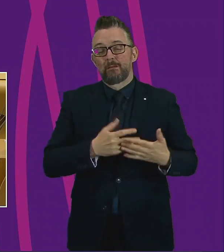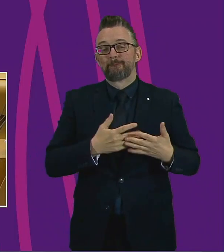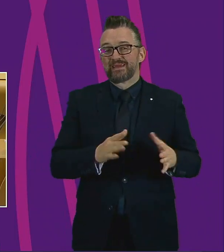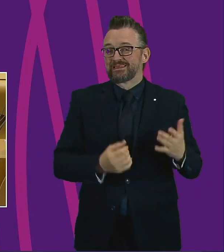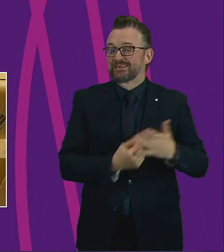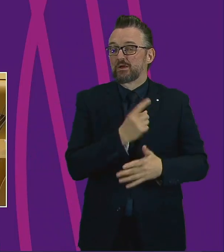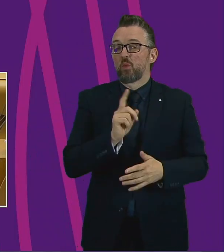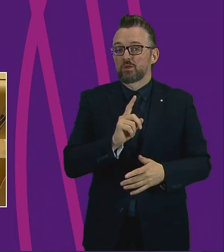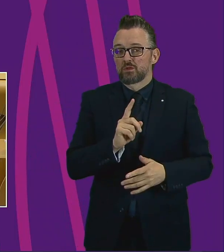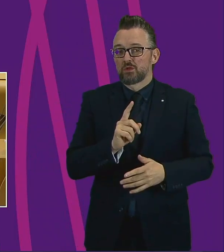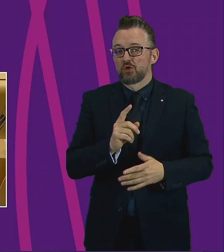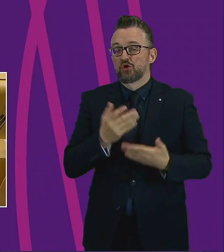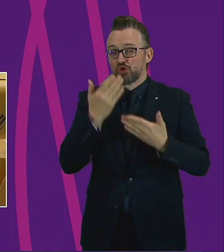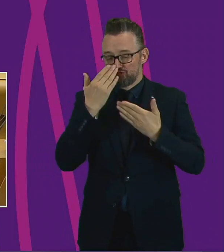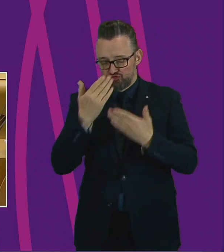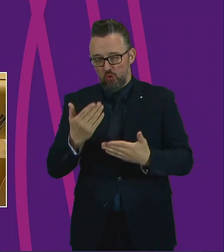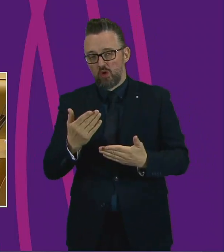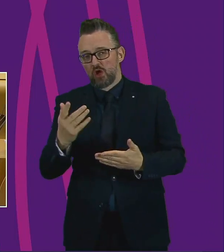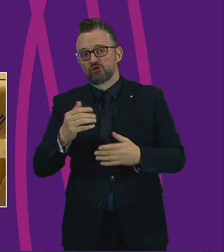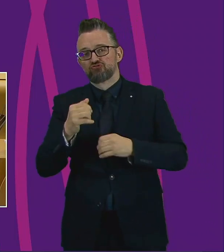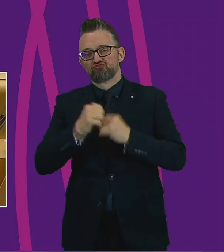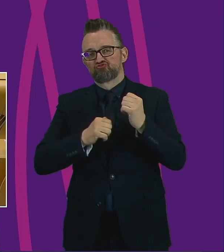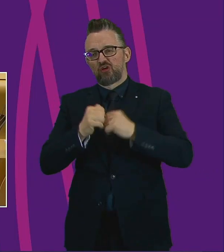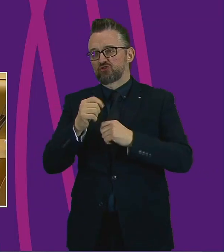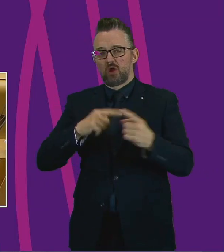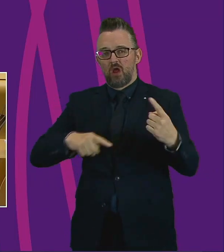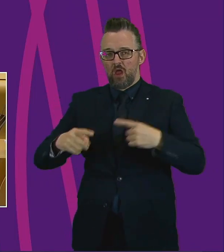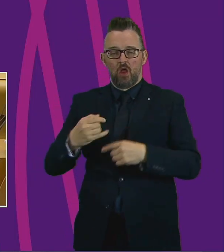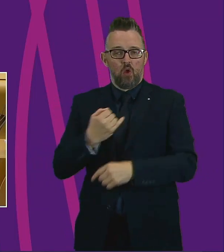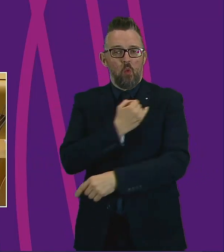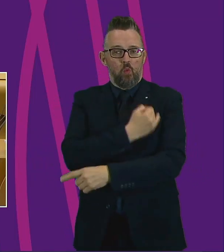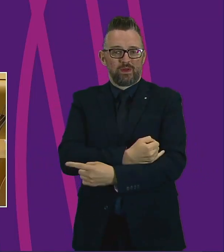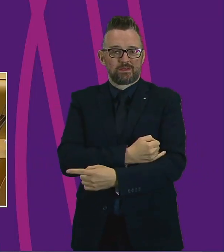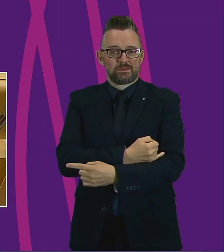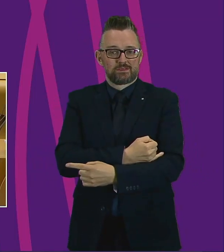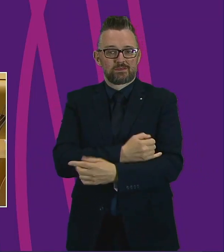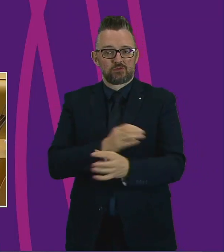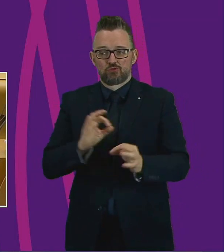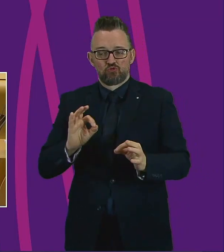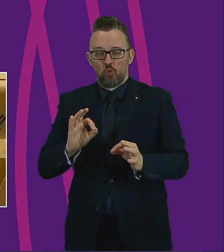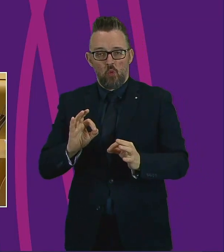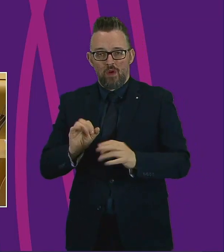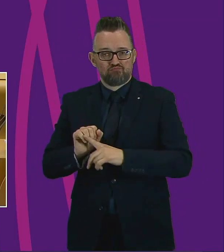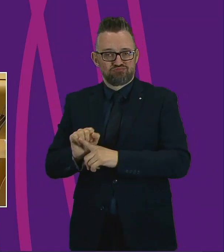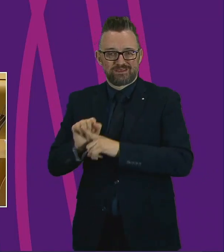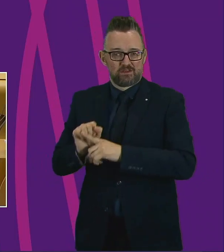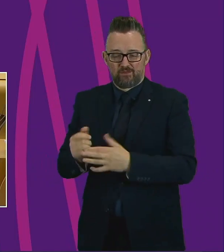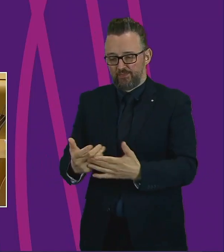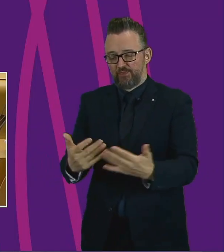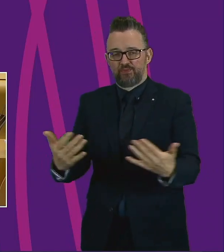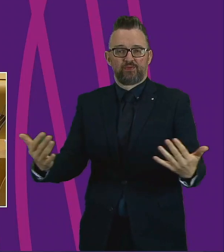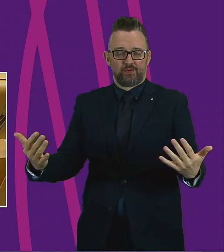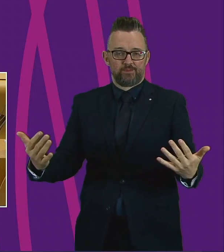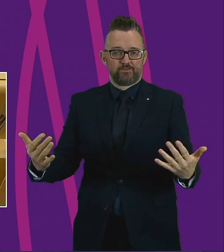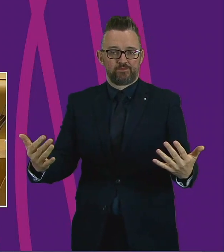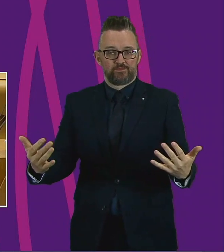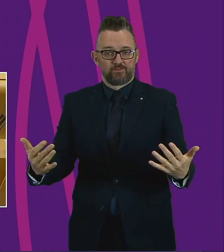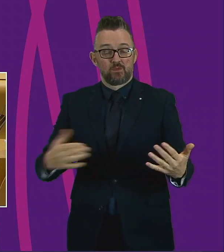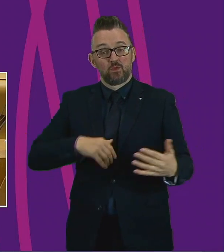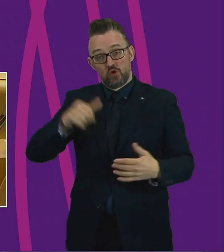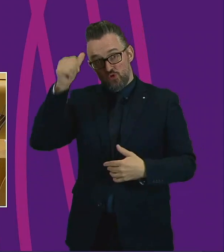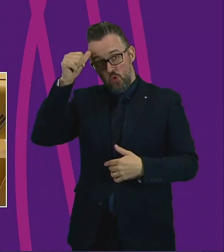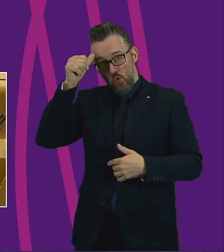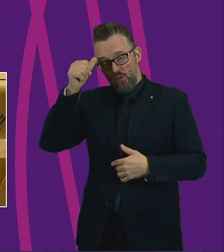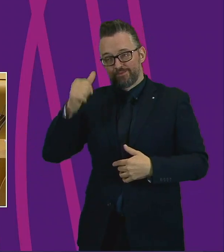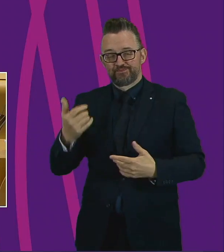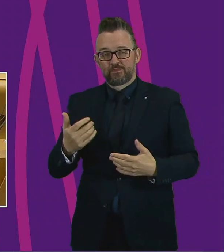highlight the structural weaknesses in our society and the lack of a safety net for far too many. We knew that the gig economy was